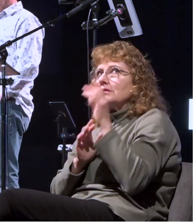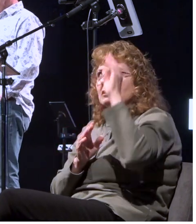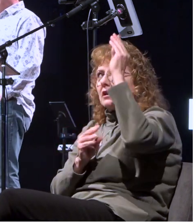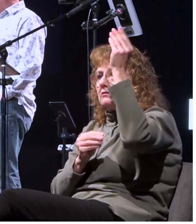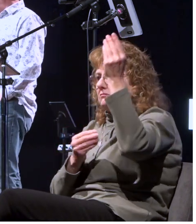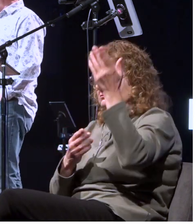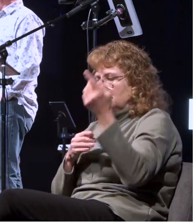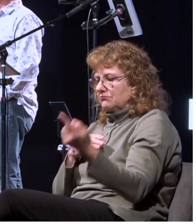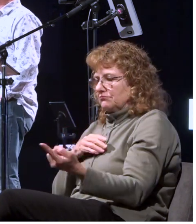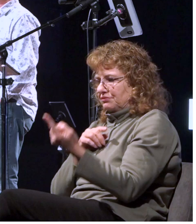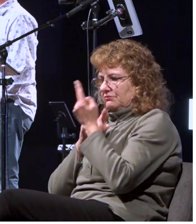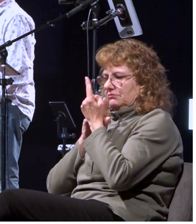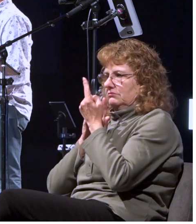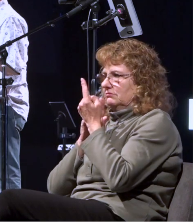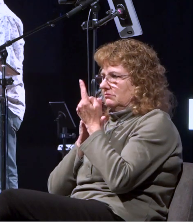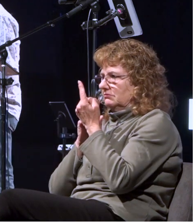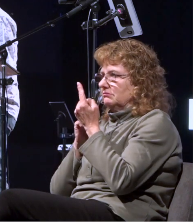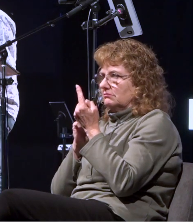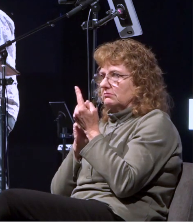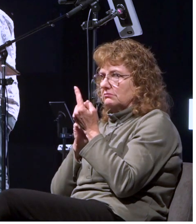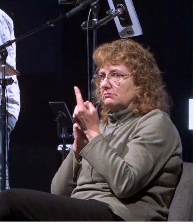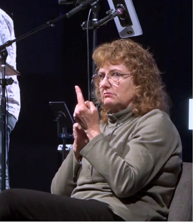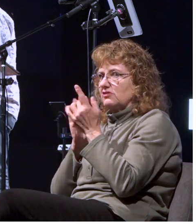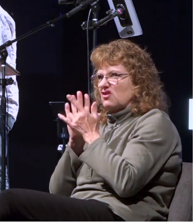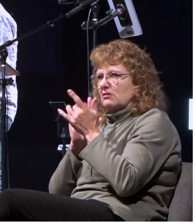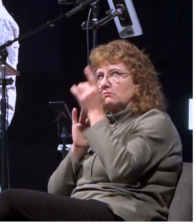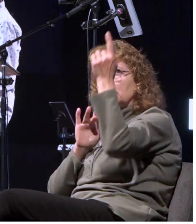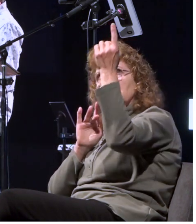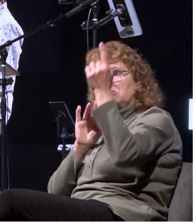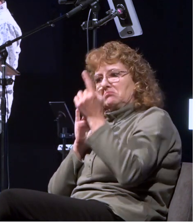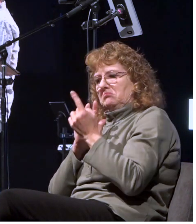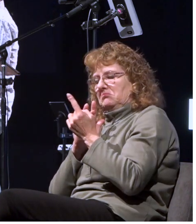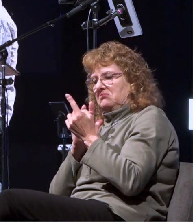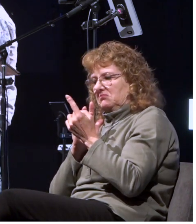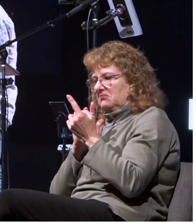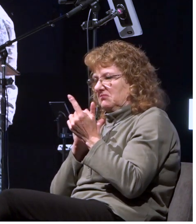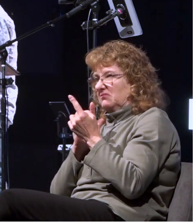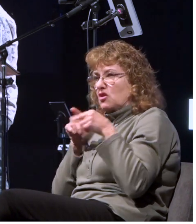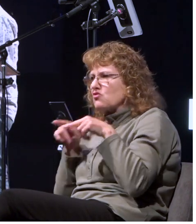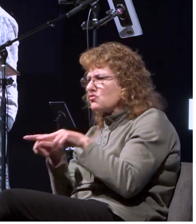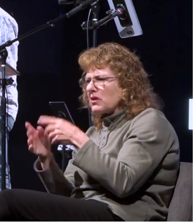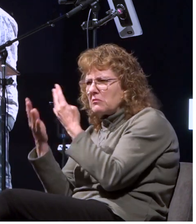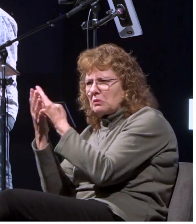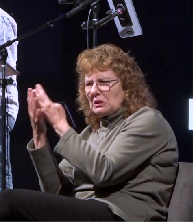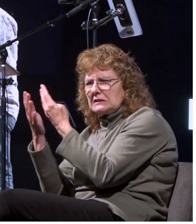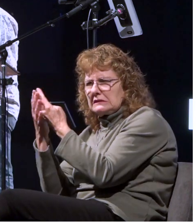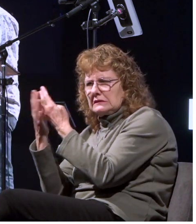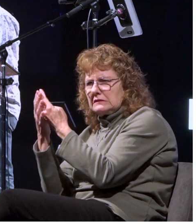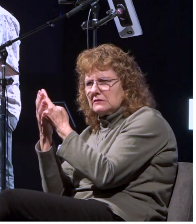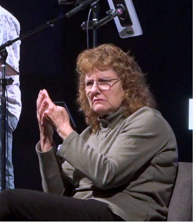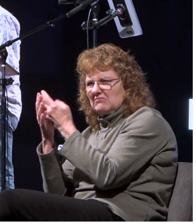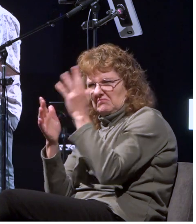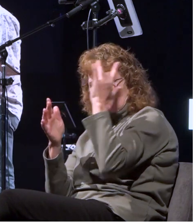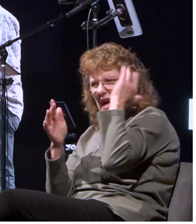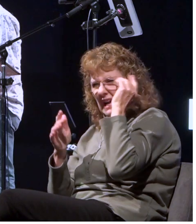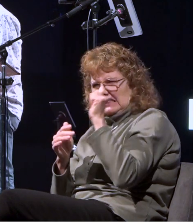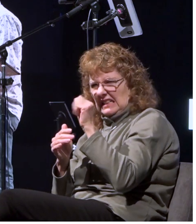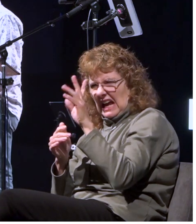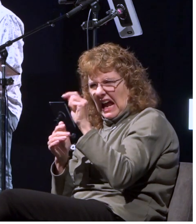uh when um he was in prison back in acts chapter 23 right the verse is